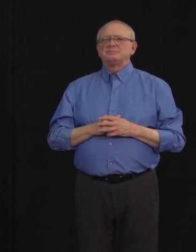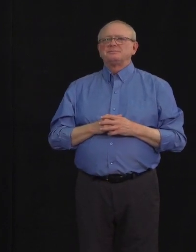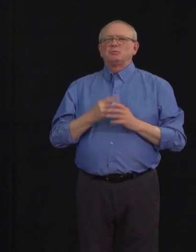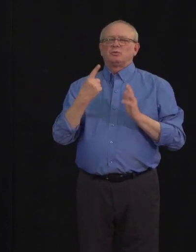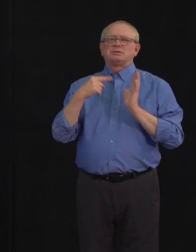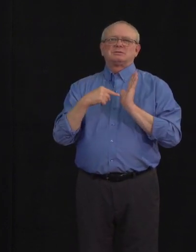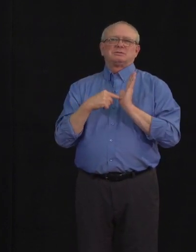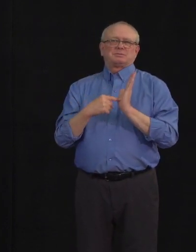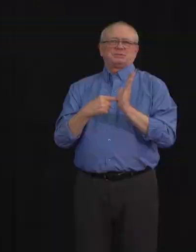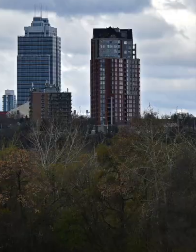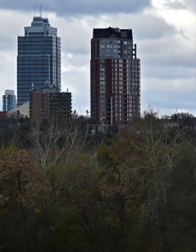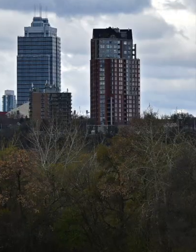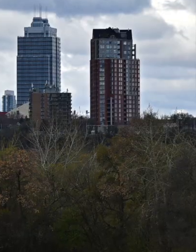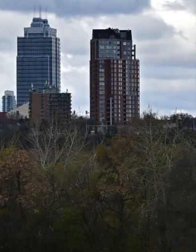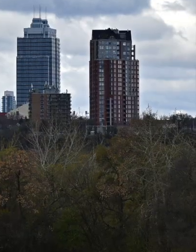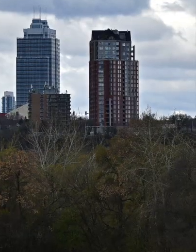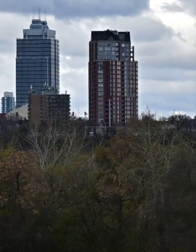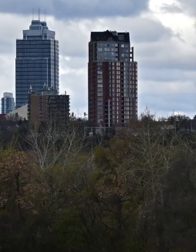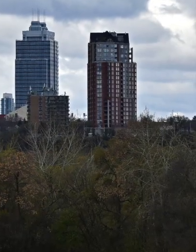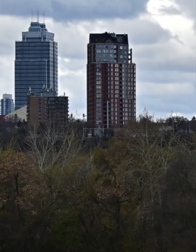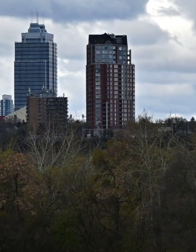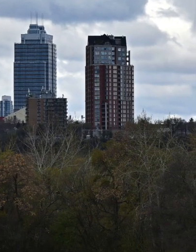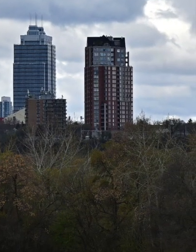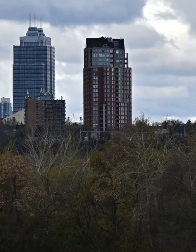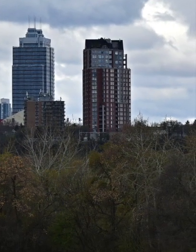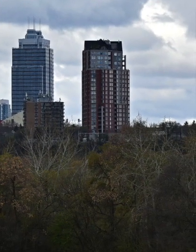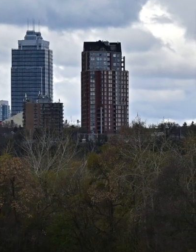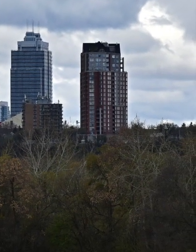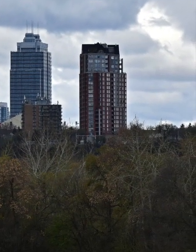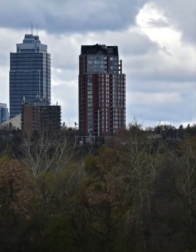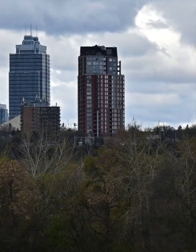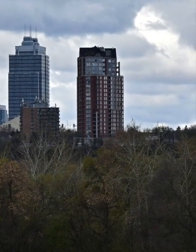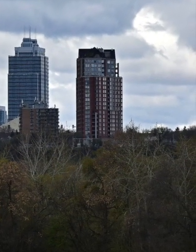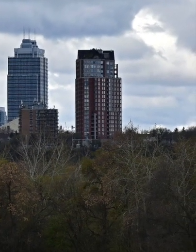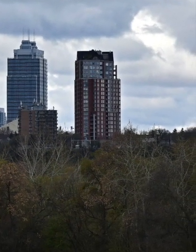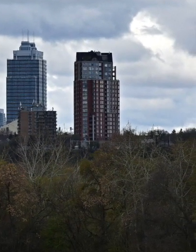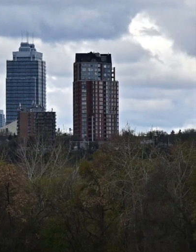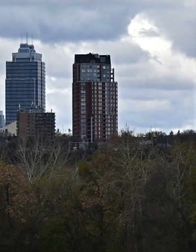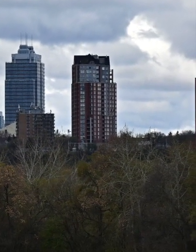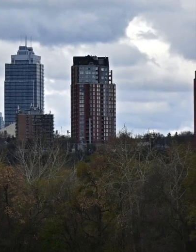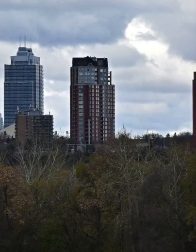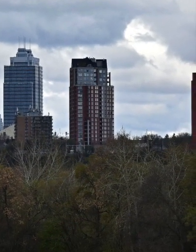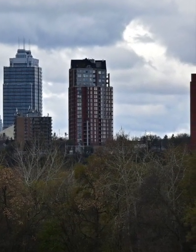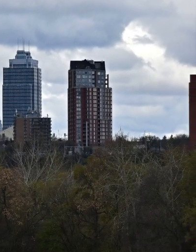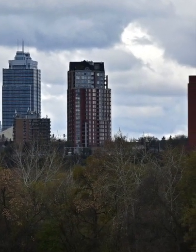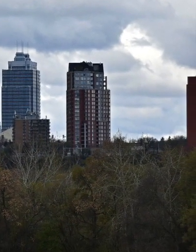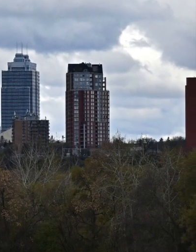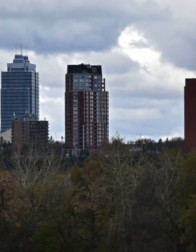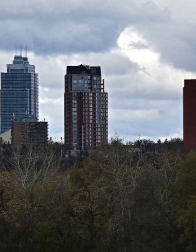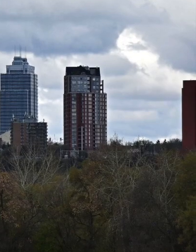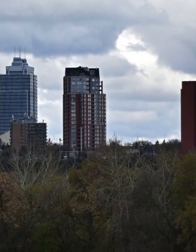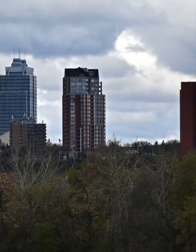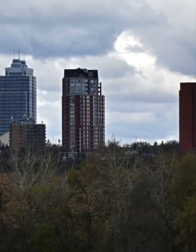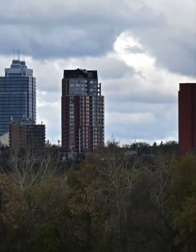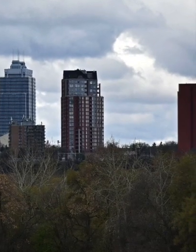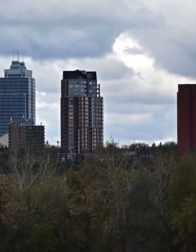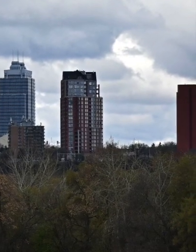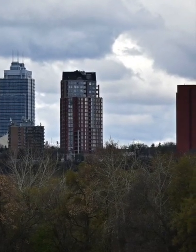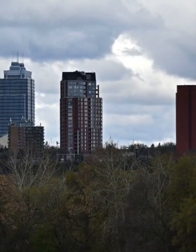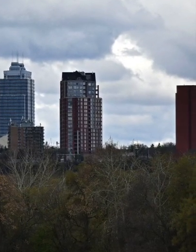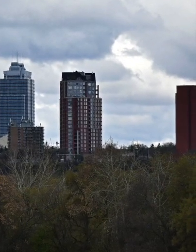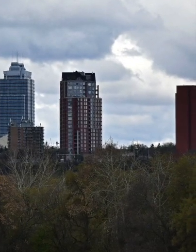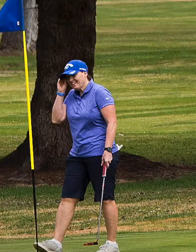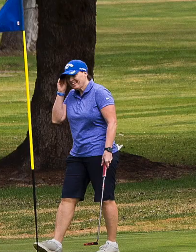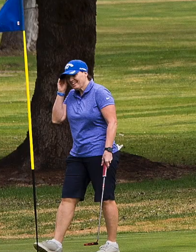permissible with restrictions. Golf courses and driving ranges were able to open on May 2, with safety measures